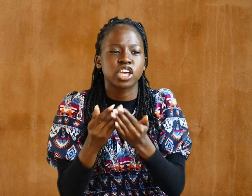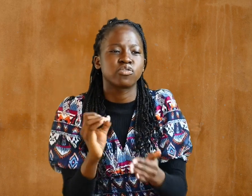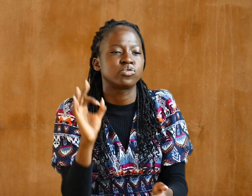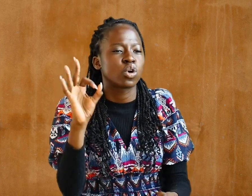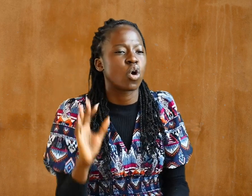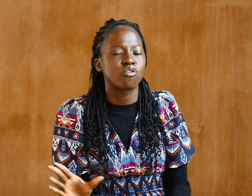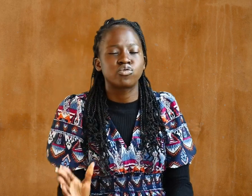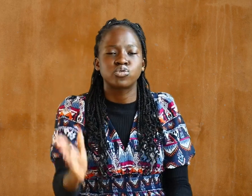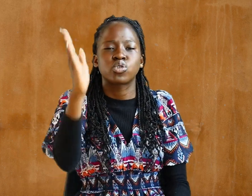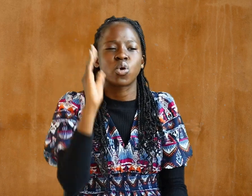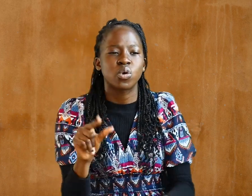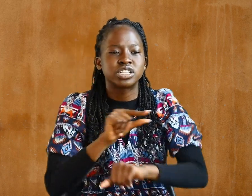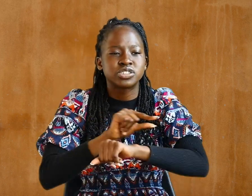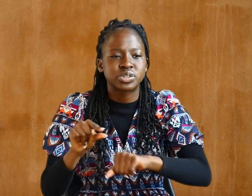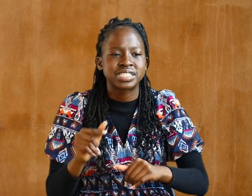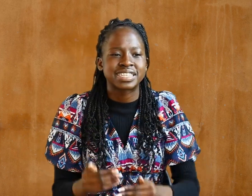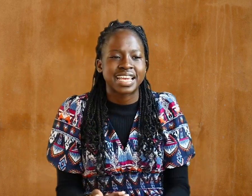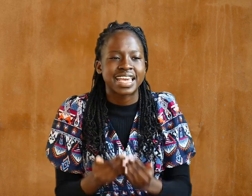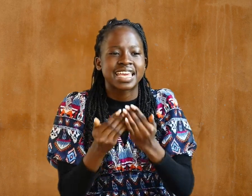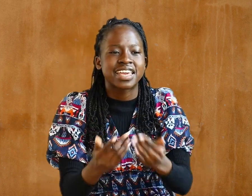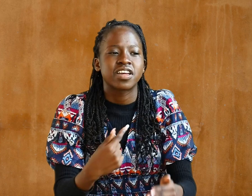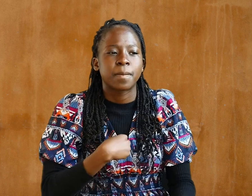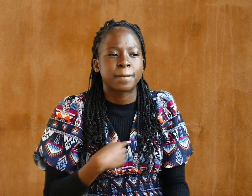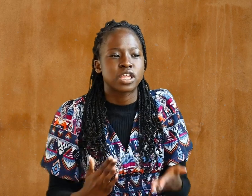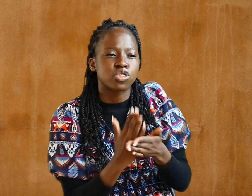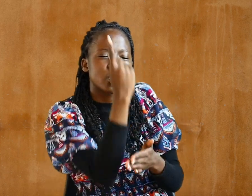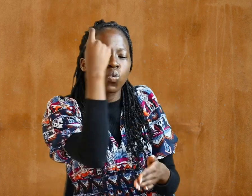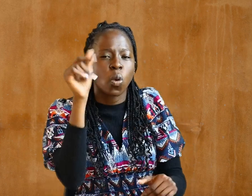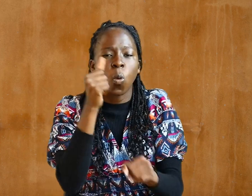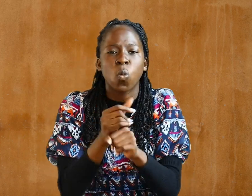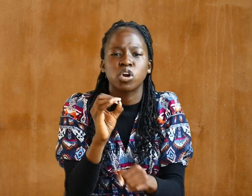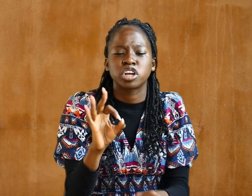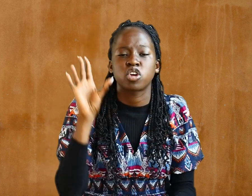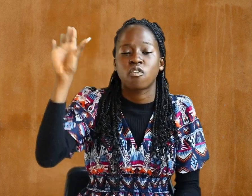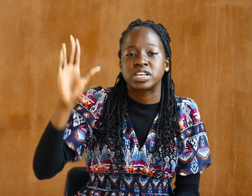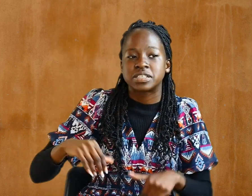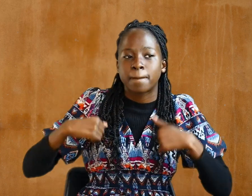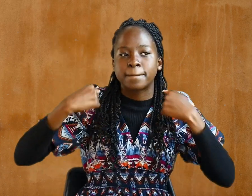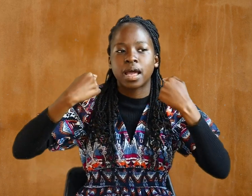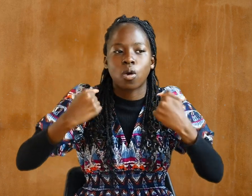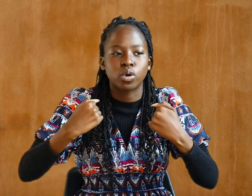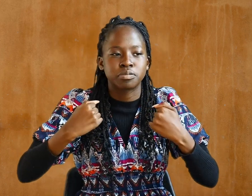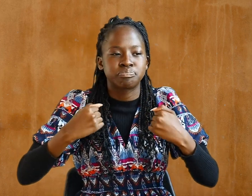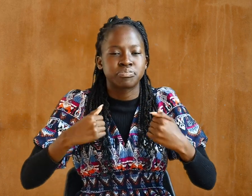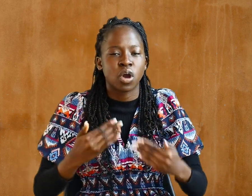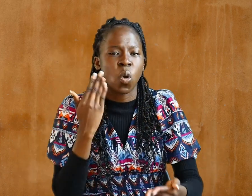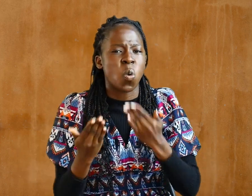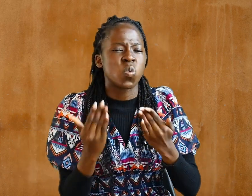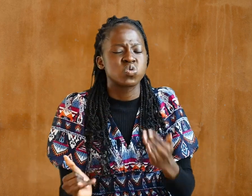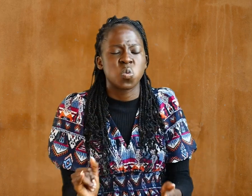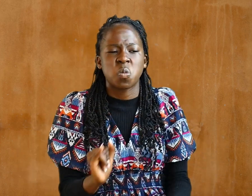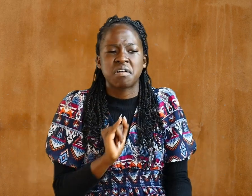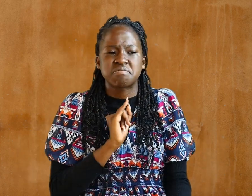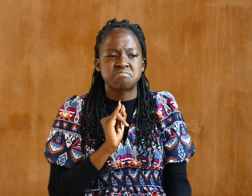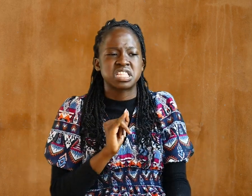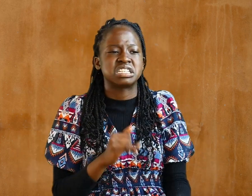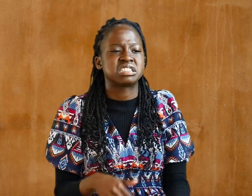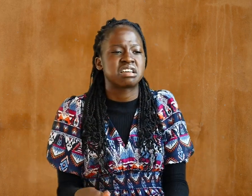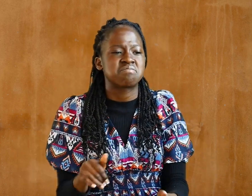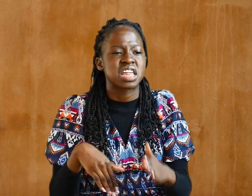through the working of his power. Although I am less than the least of